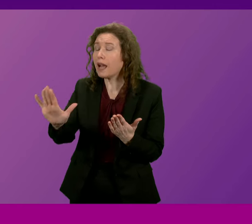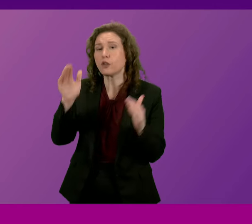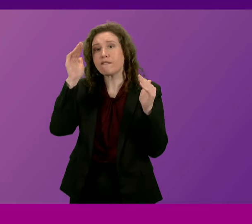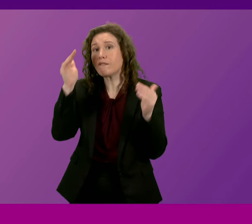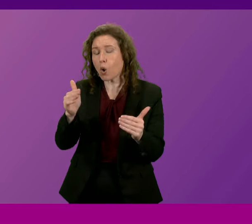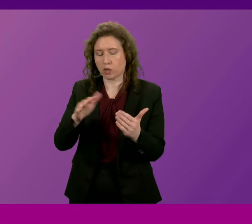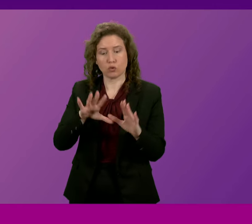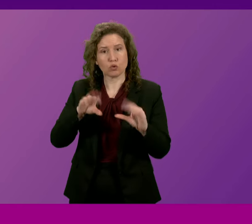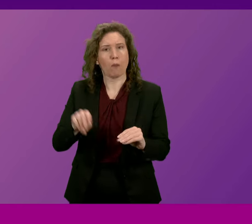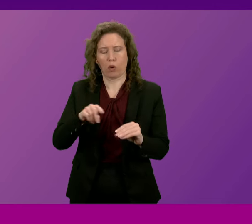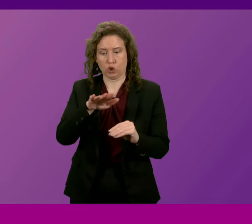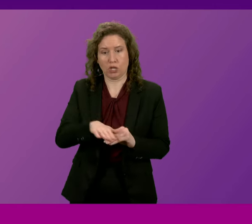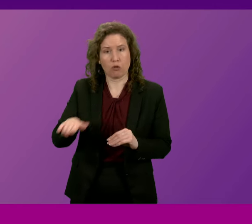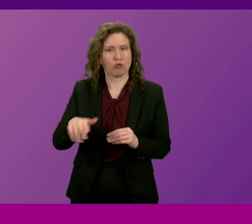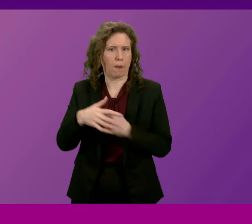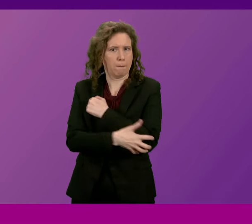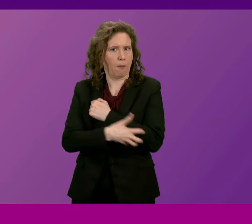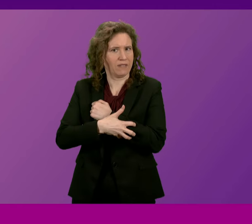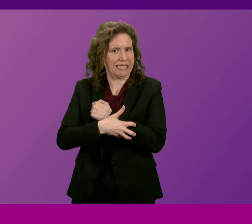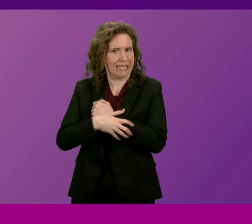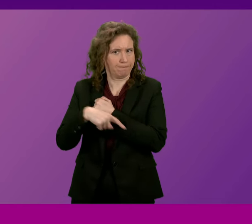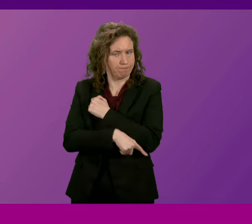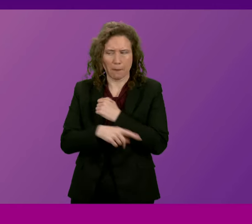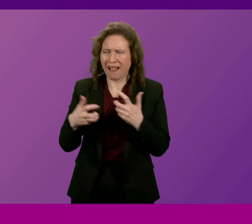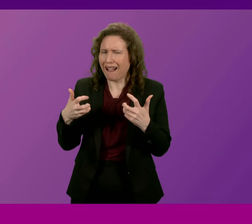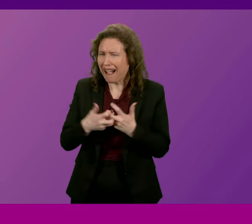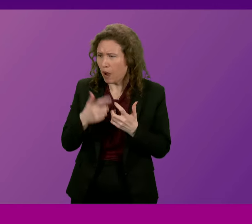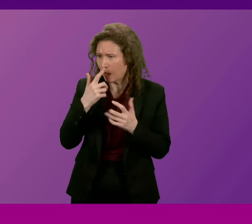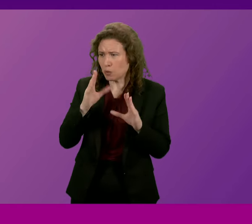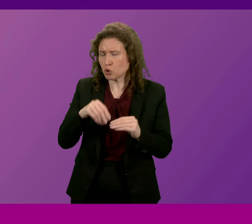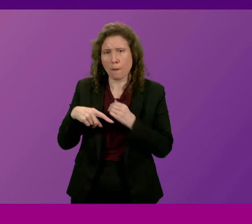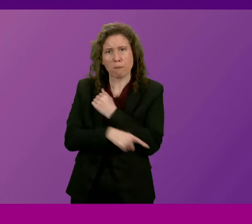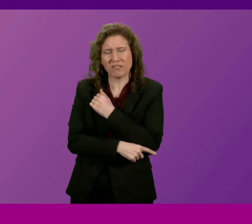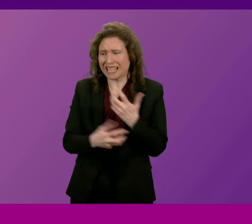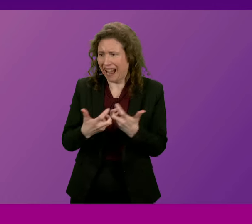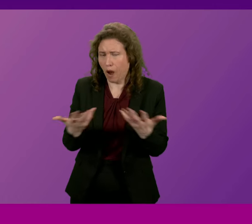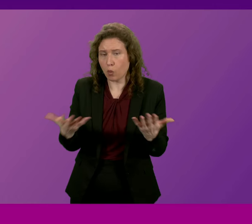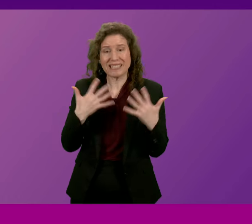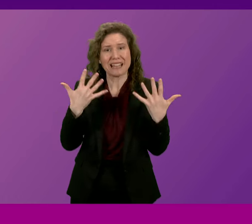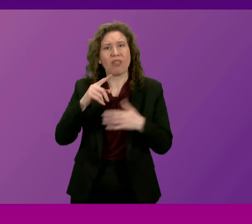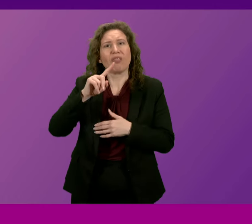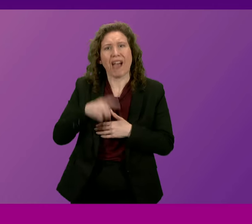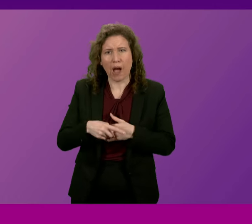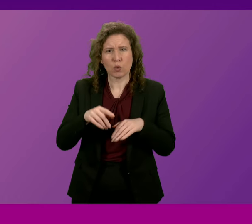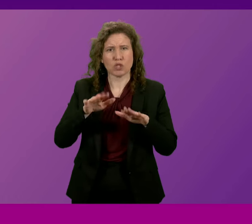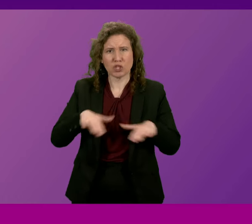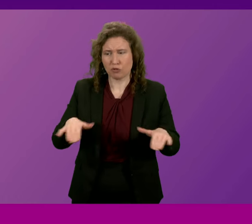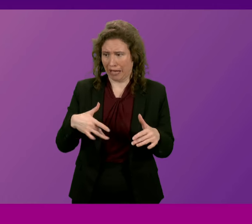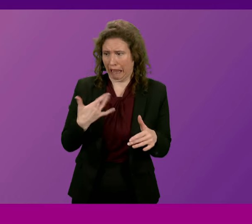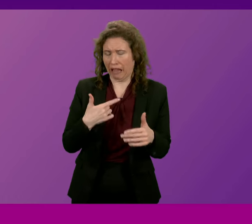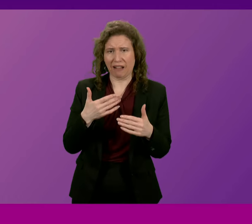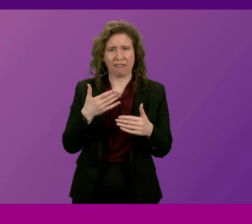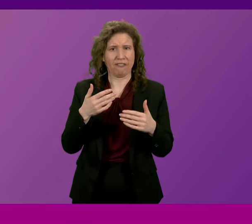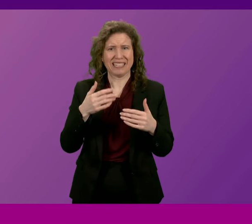on eradicating child poverty, but how can we eradicate child poverty when 10,000 children are in temporary accommodation?